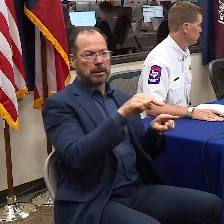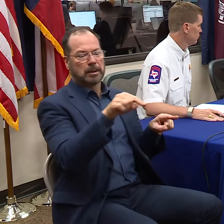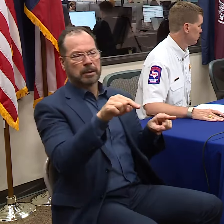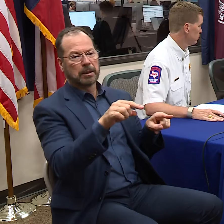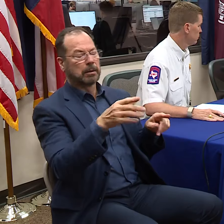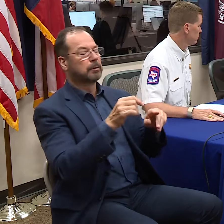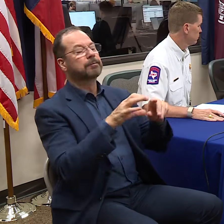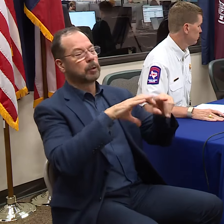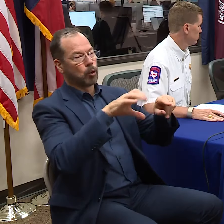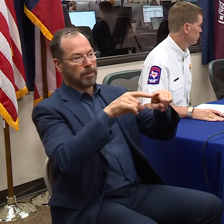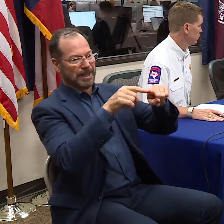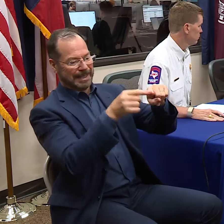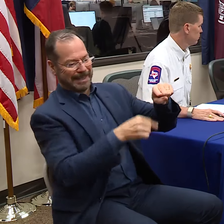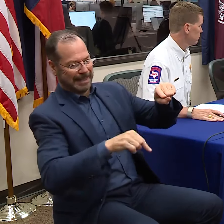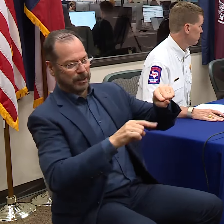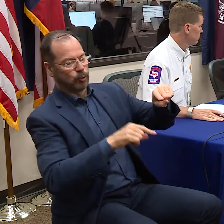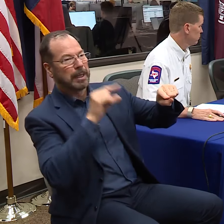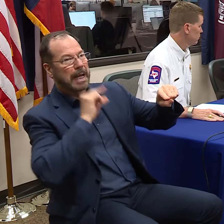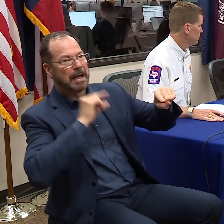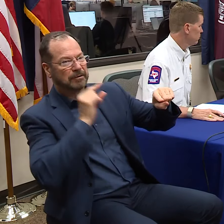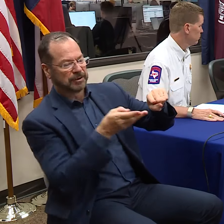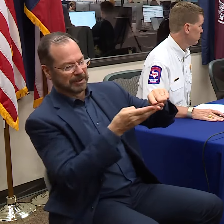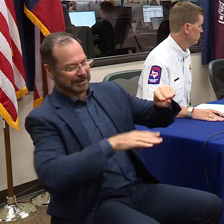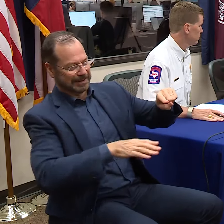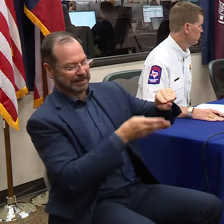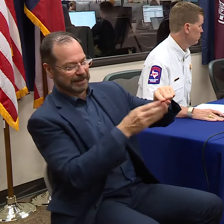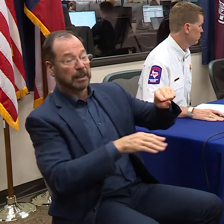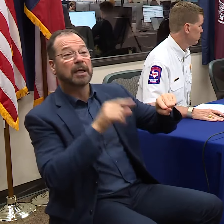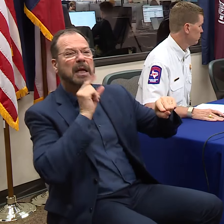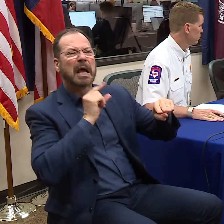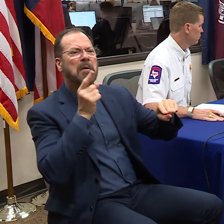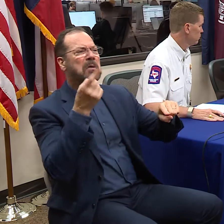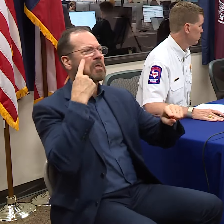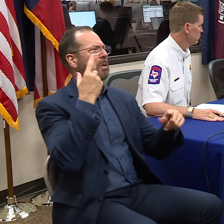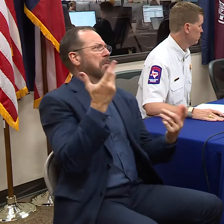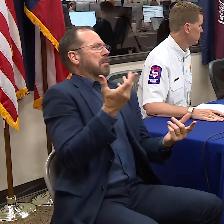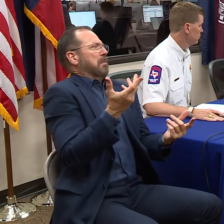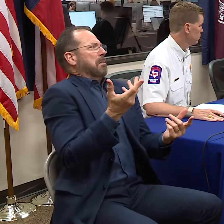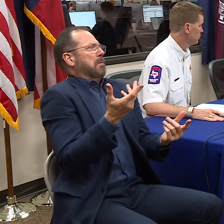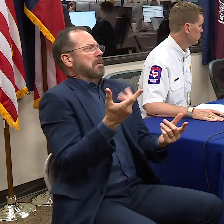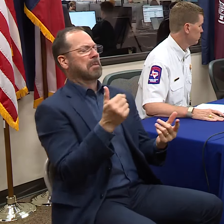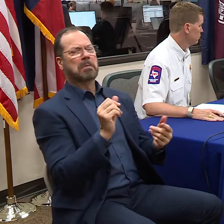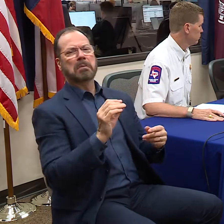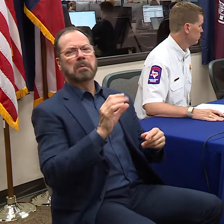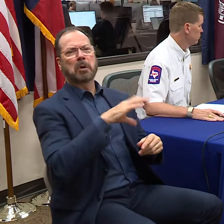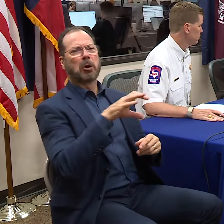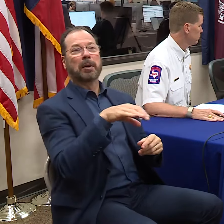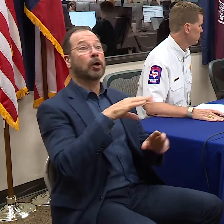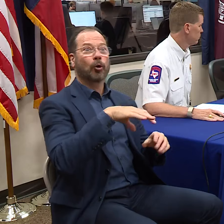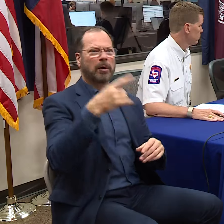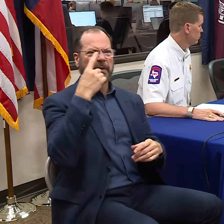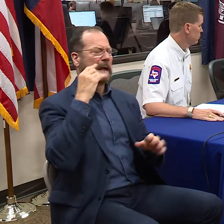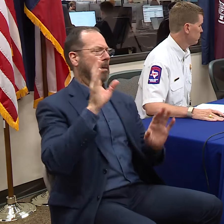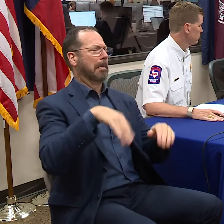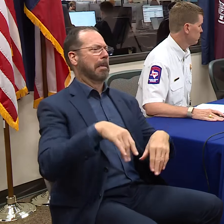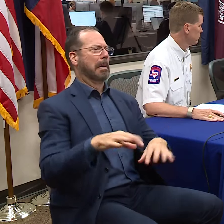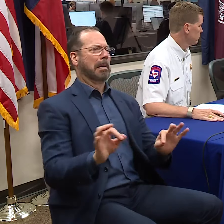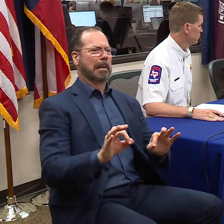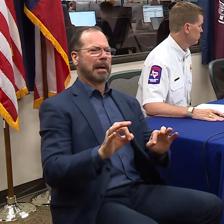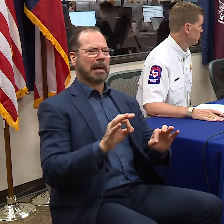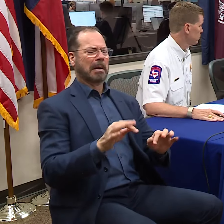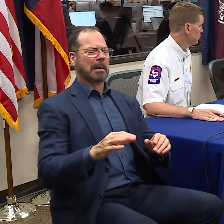Galveston Island. So if you're at Galveston, you may say, well, it's down in Corpus. If you're at Corpus, you're saying, gee, it's coming right here,